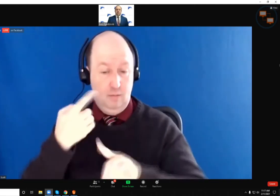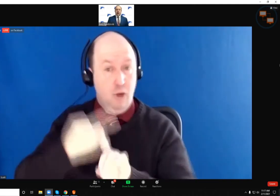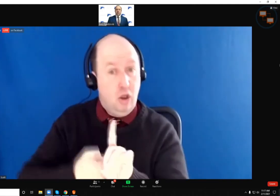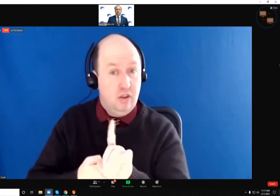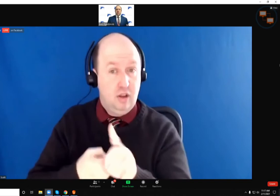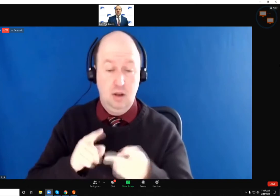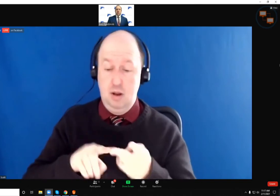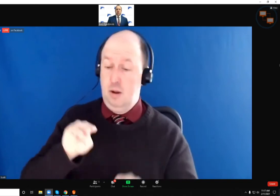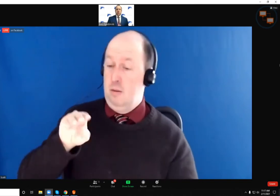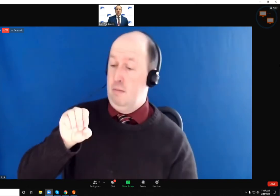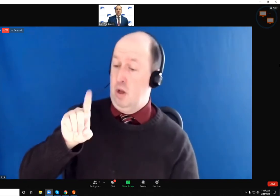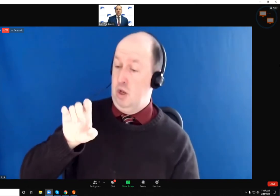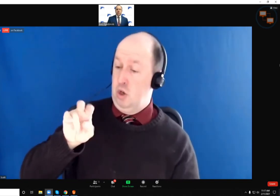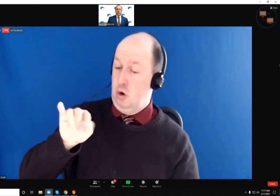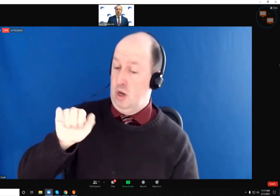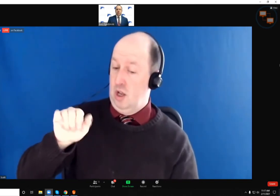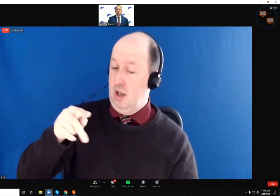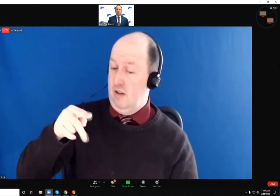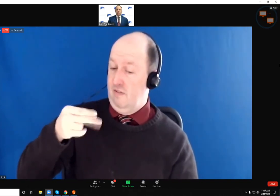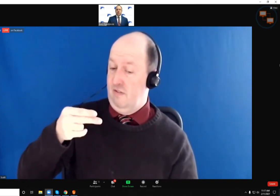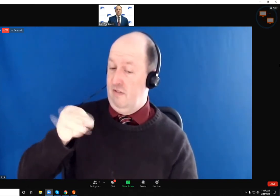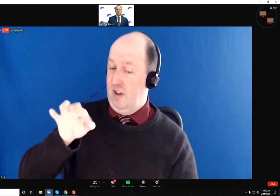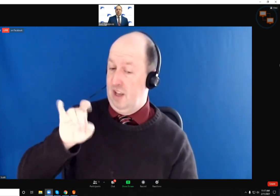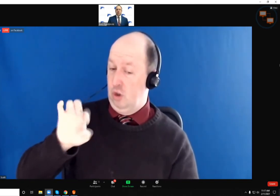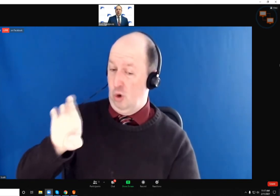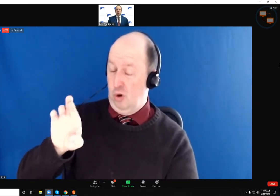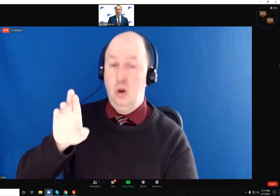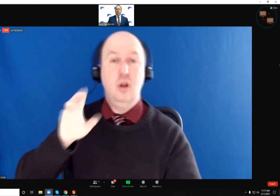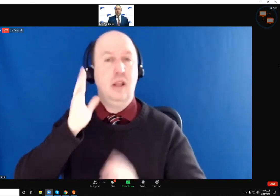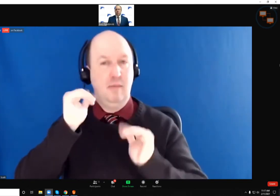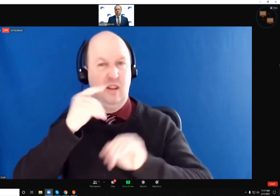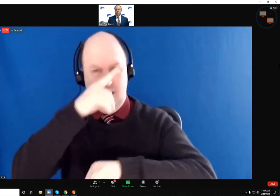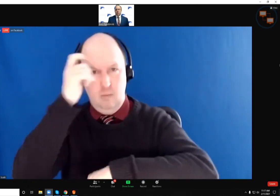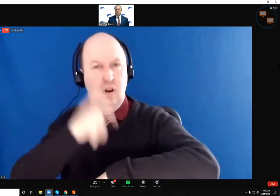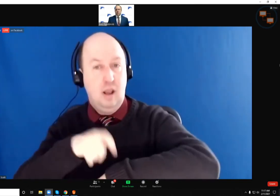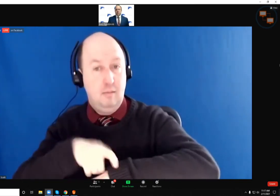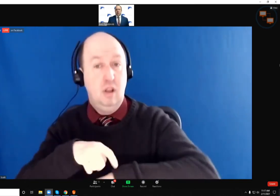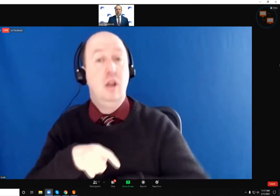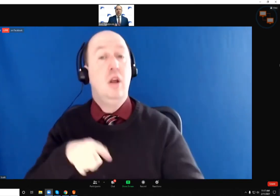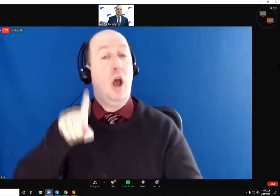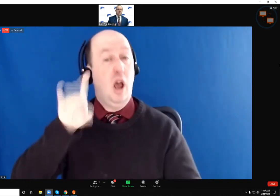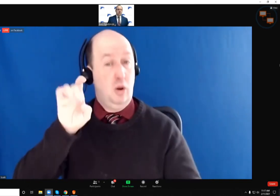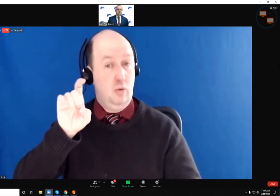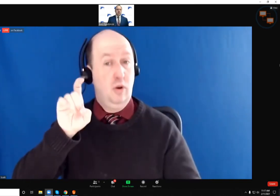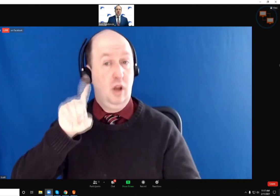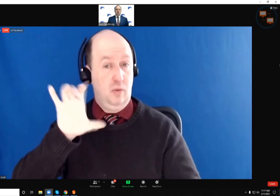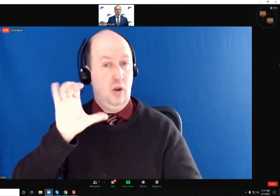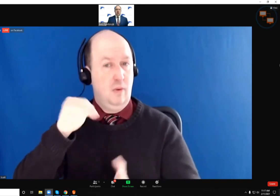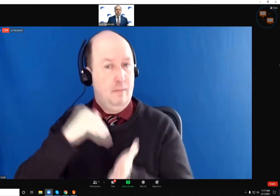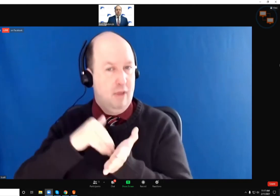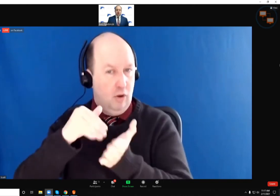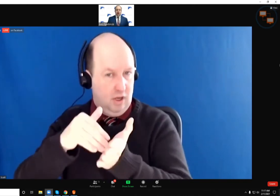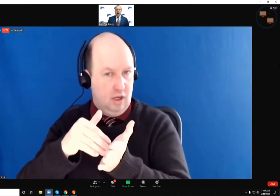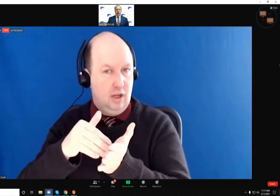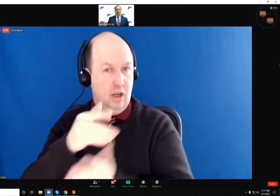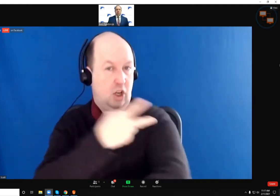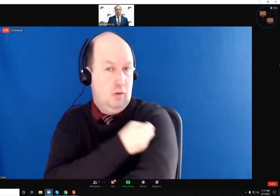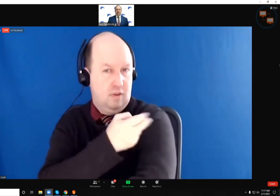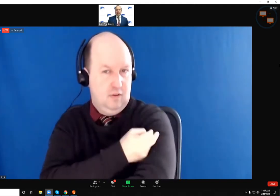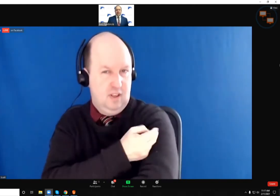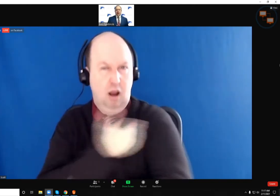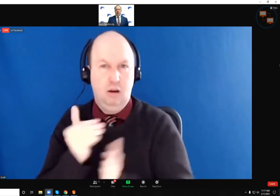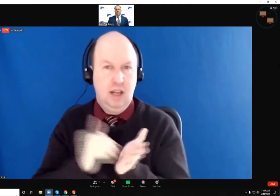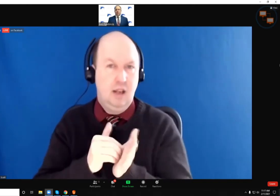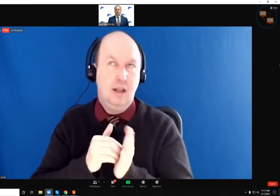Moderna and Pfizer, closer to the summertime are going to release 100 million doses as well. Again, these are just numbers right now,